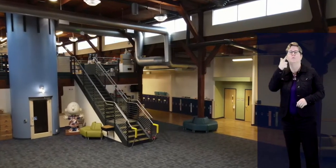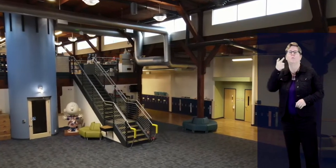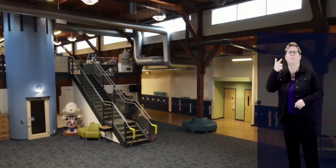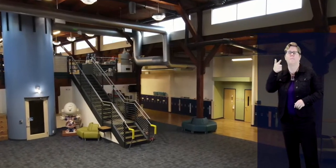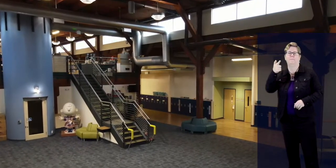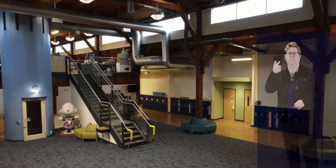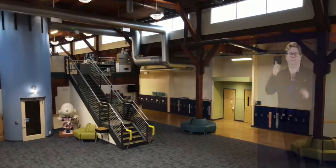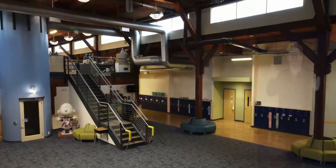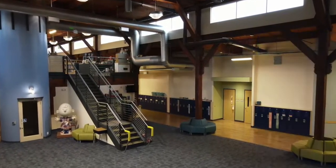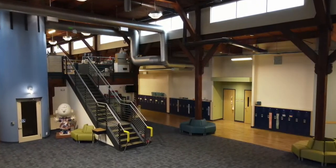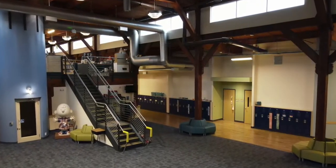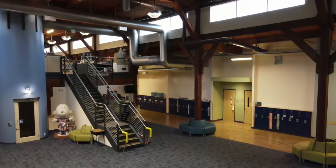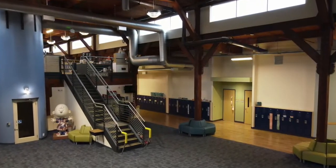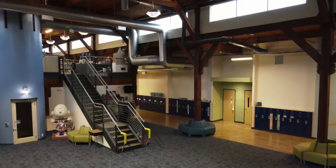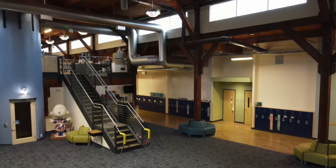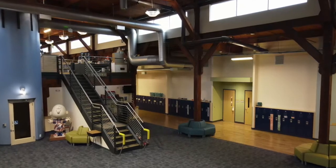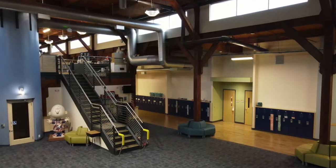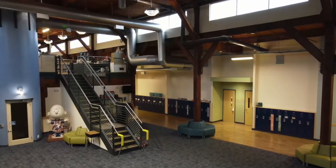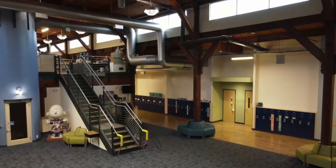the age of 21.